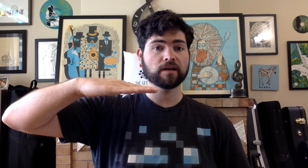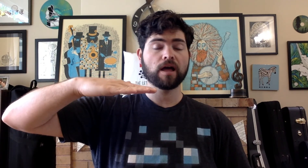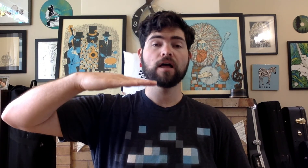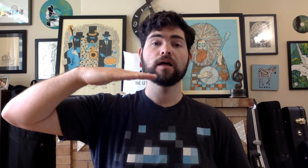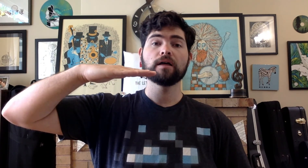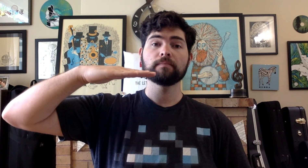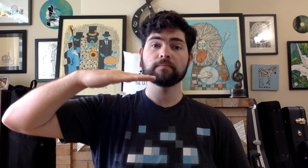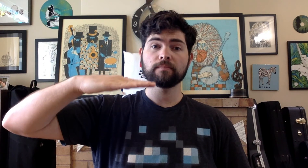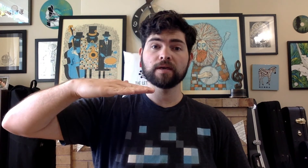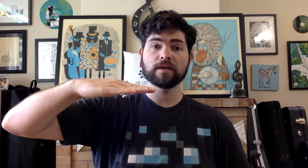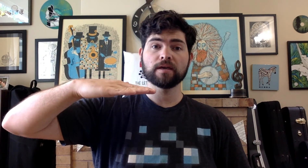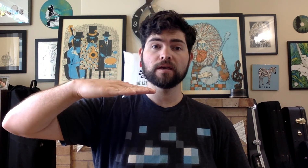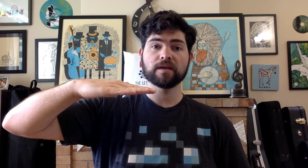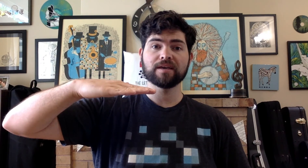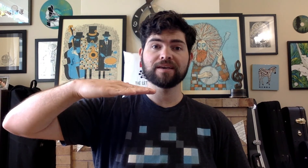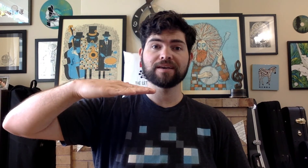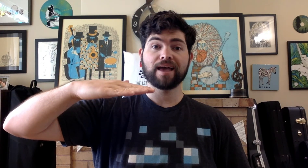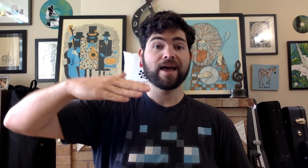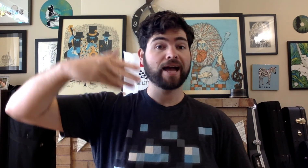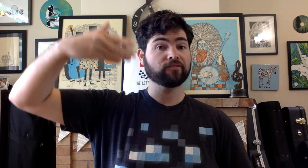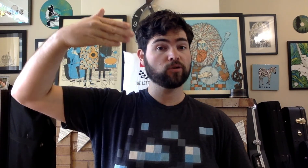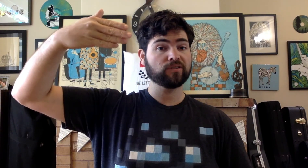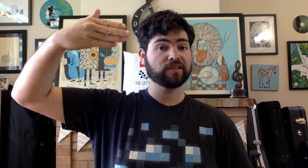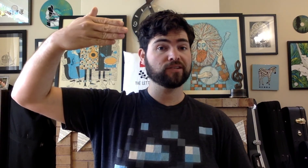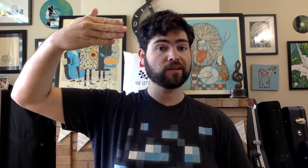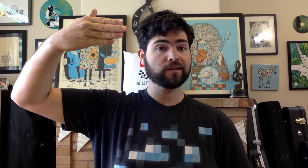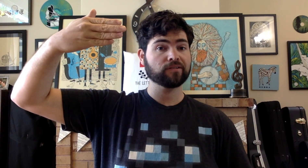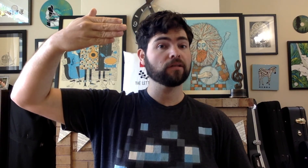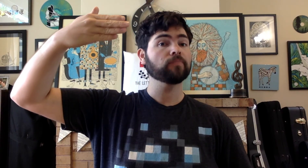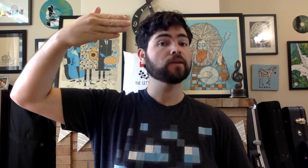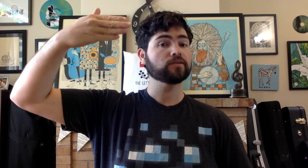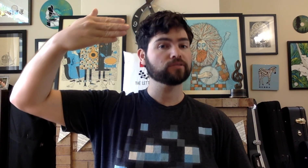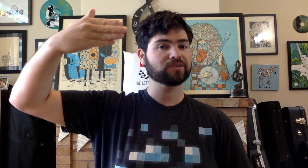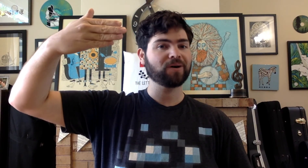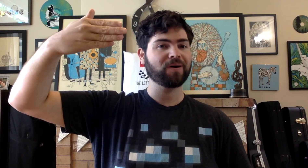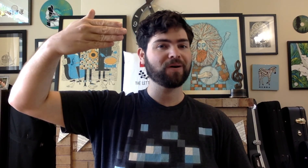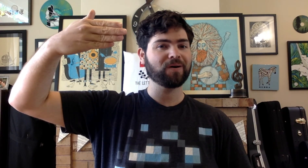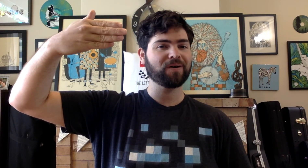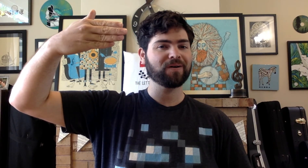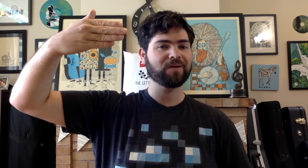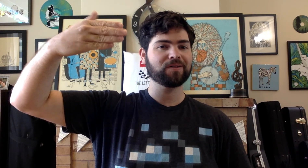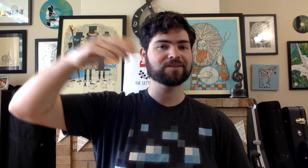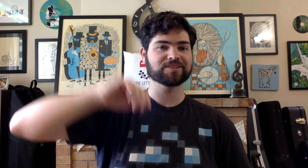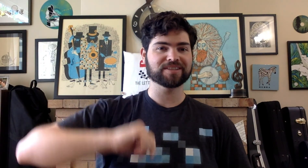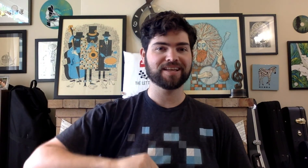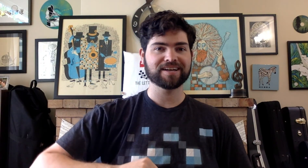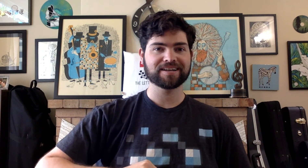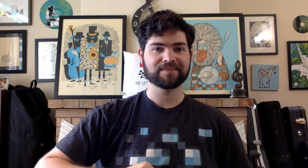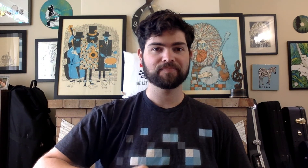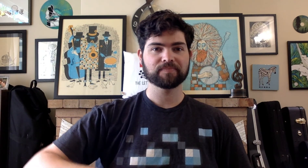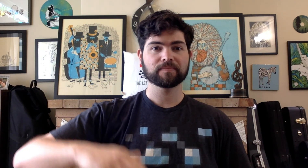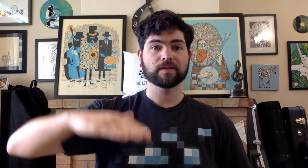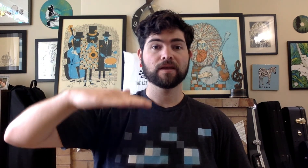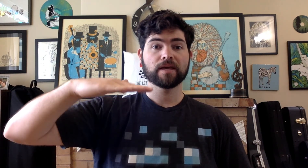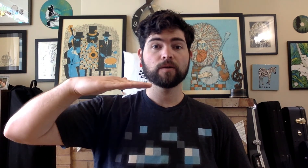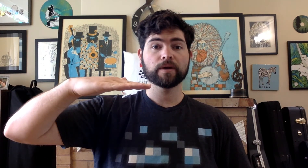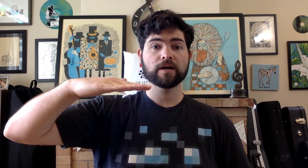mi and of course this is sol good luck here we go